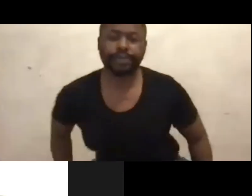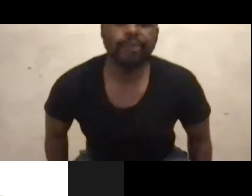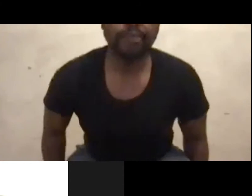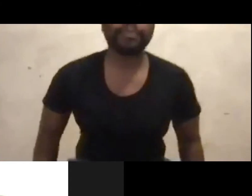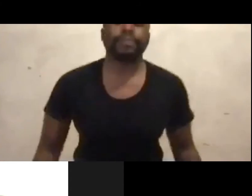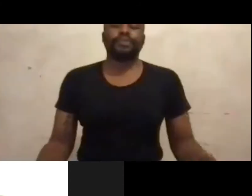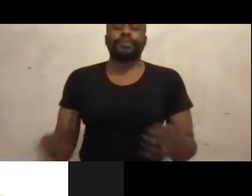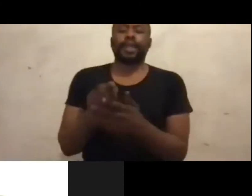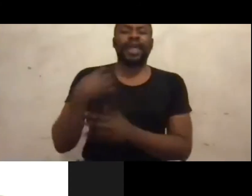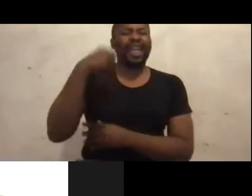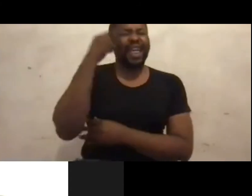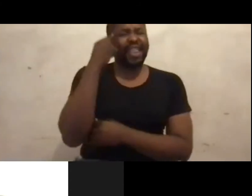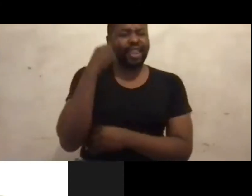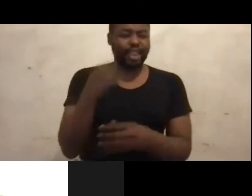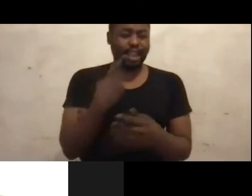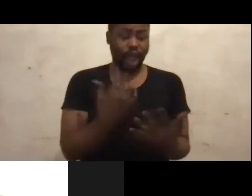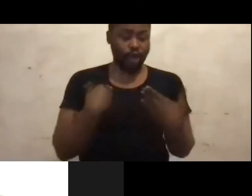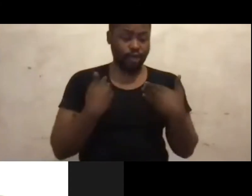published the mother of all books.